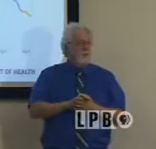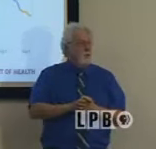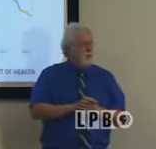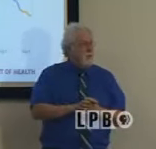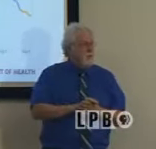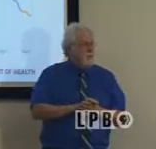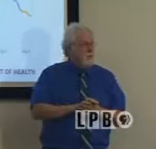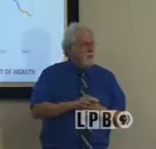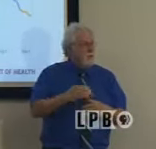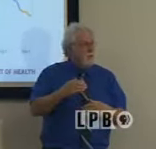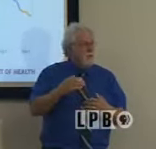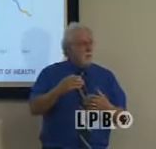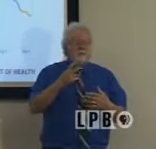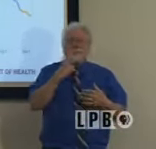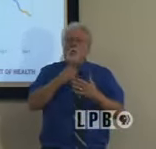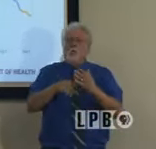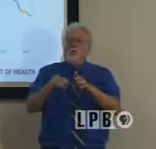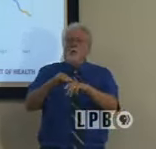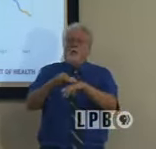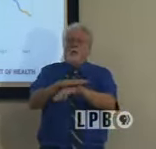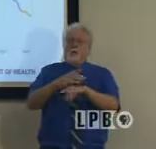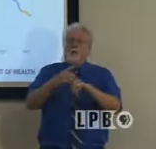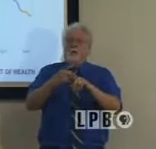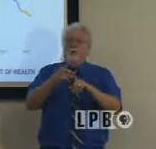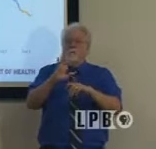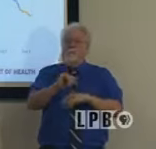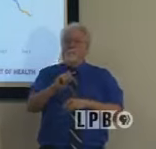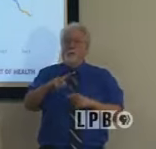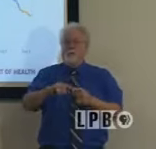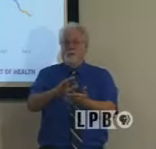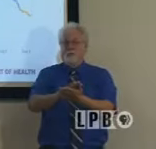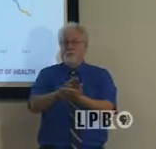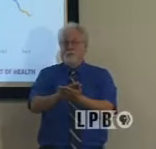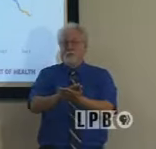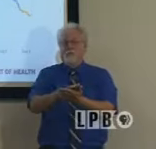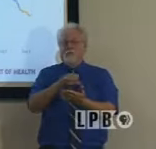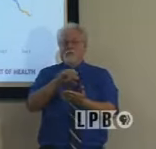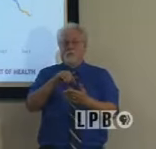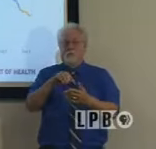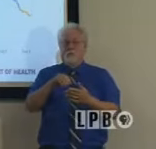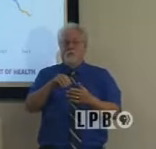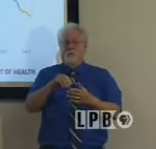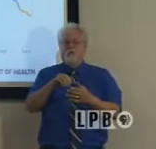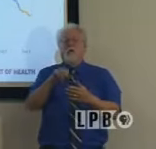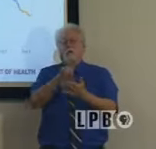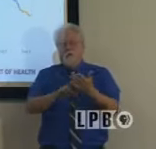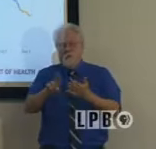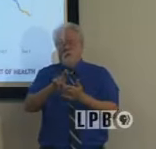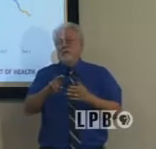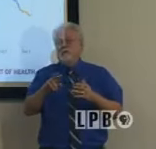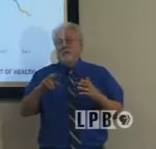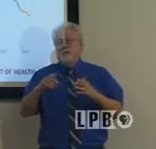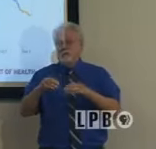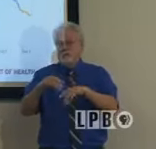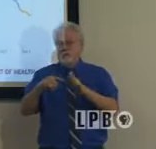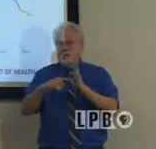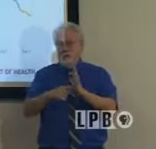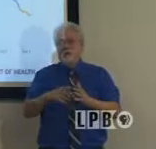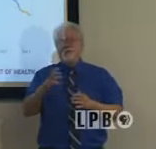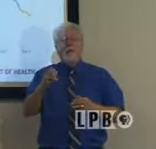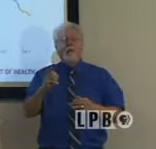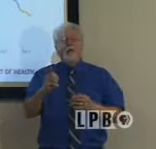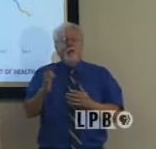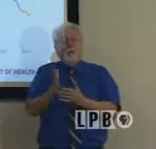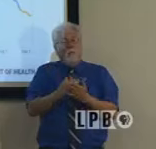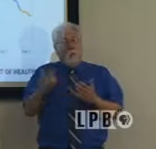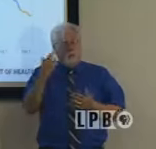we haven't had enough time to see what the impact of going back to school and universities will pretend, will show us. And part